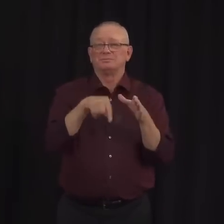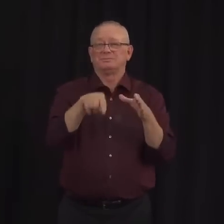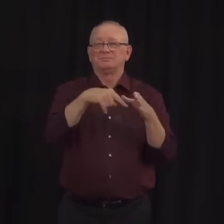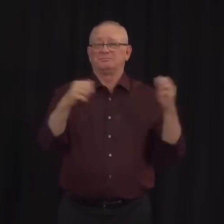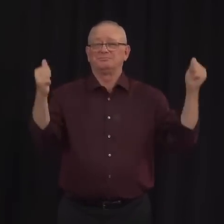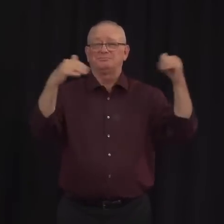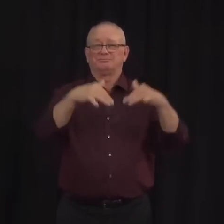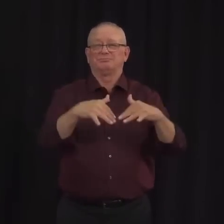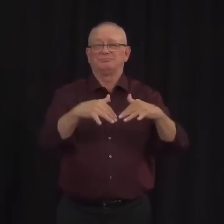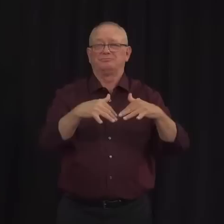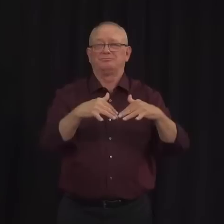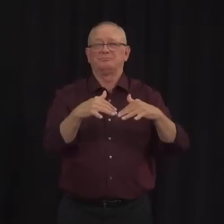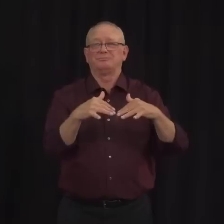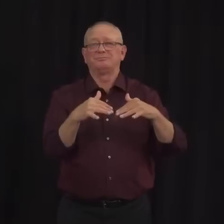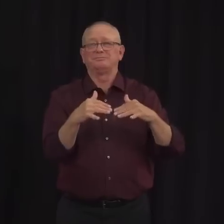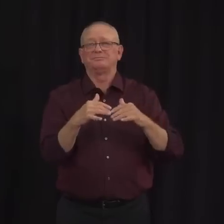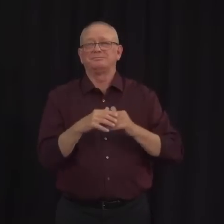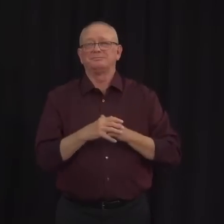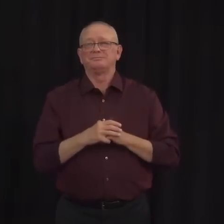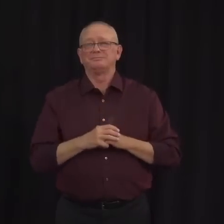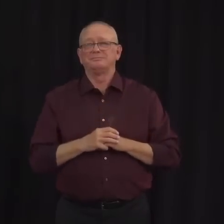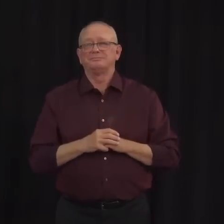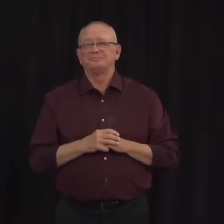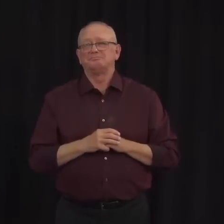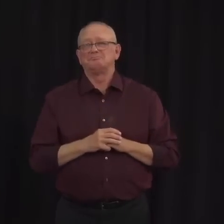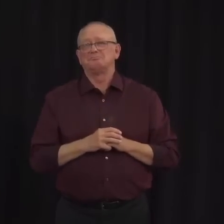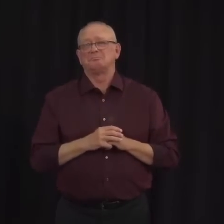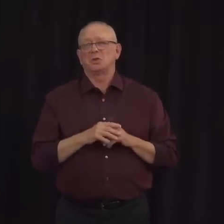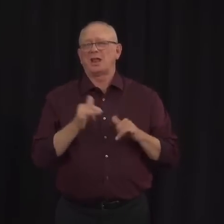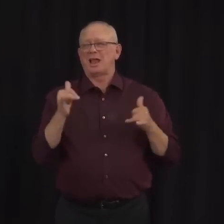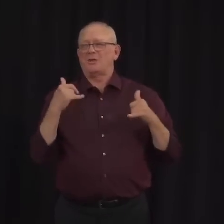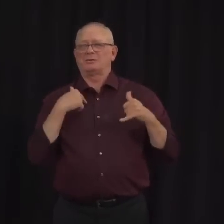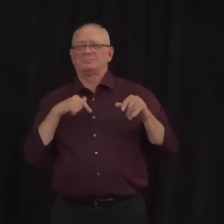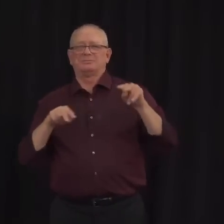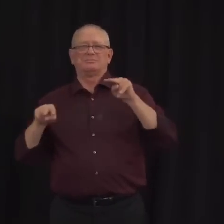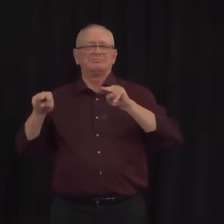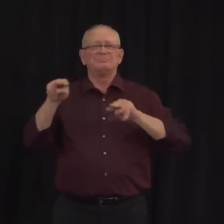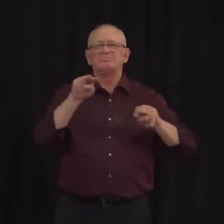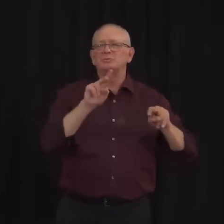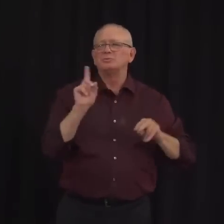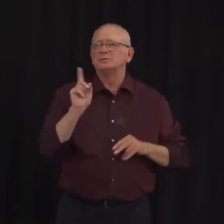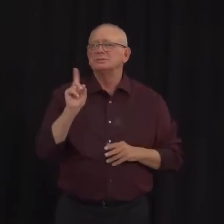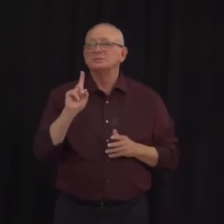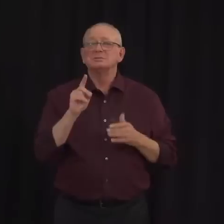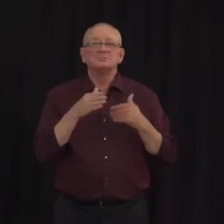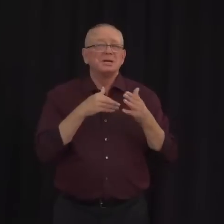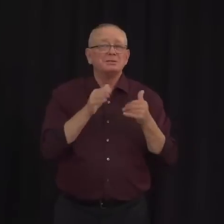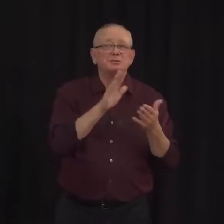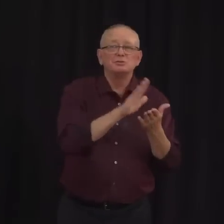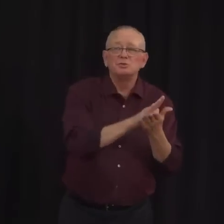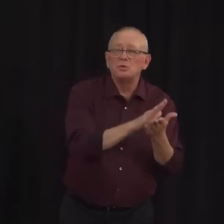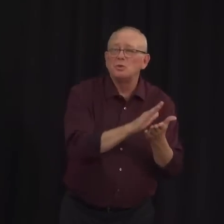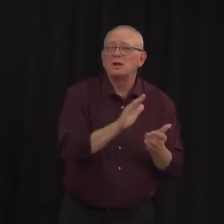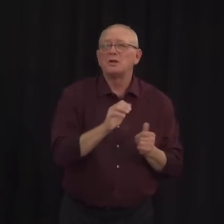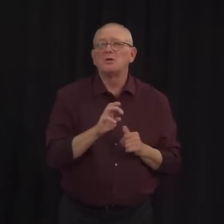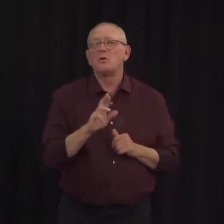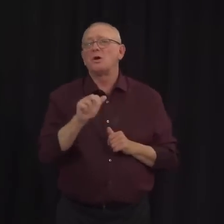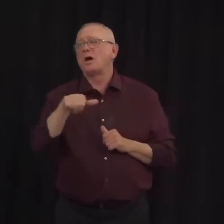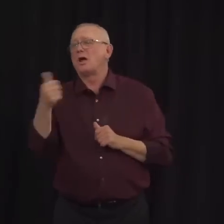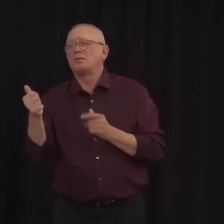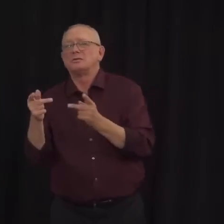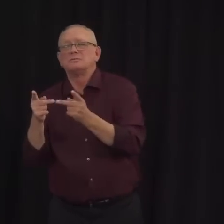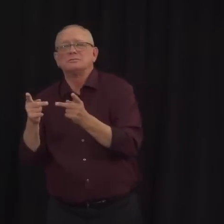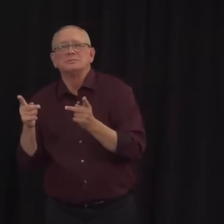One of the important things, of course, in any context, whether a school or anywhere else, is that as much